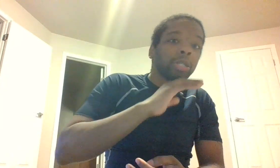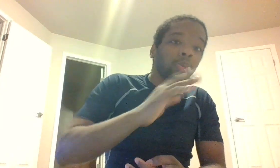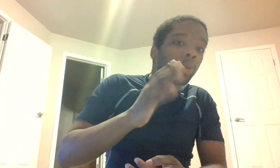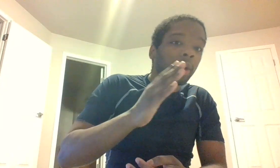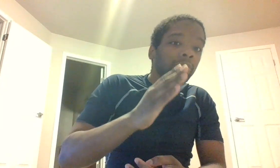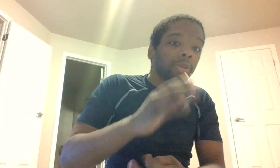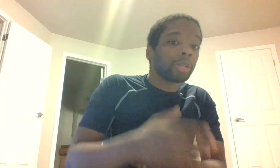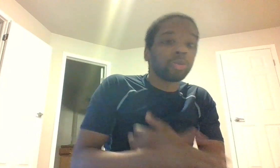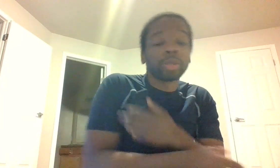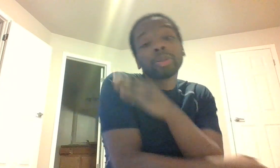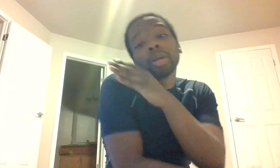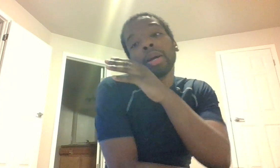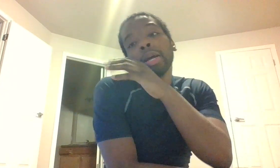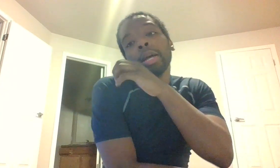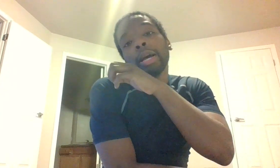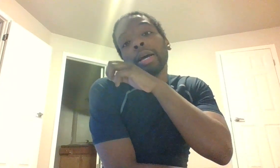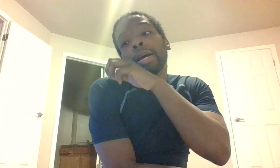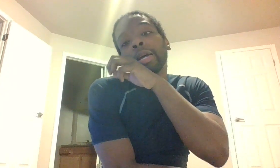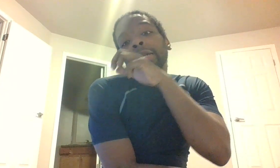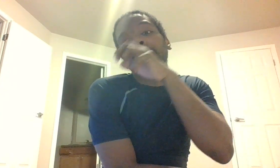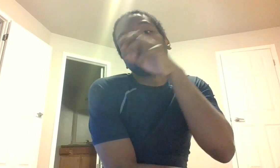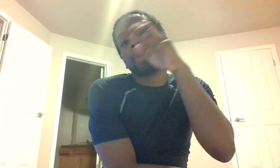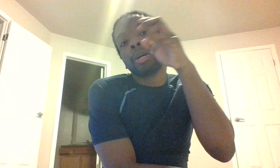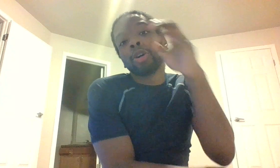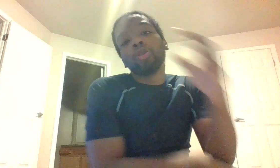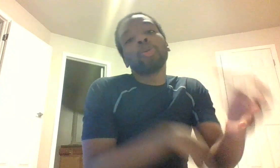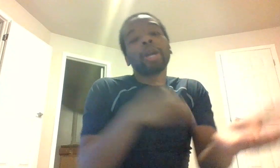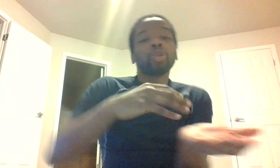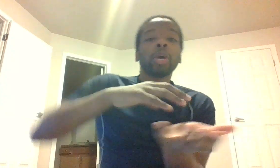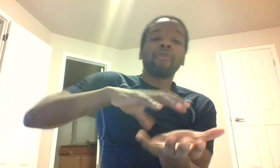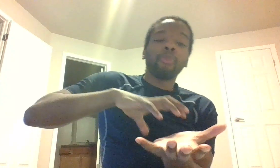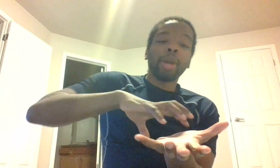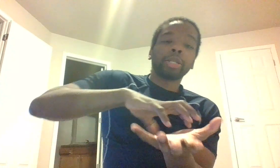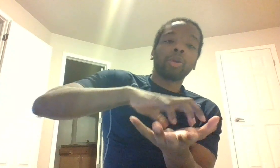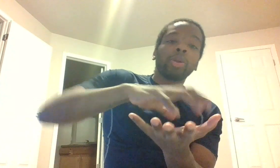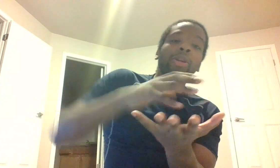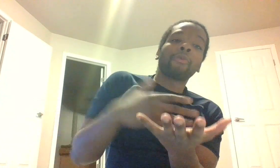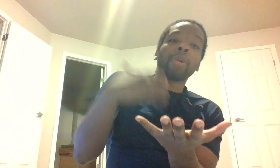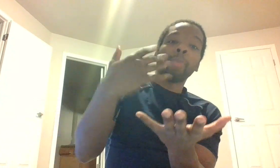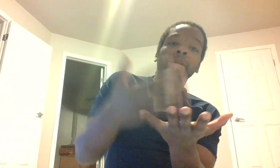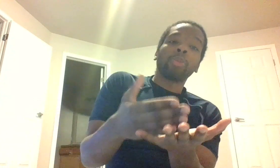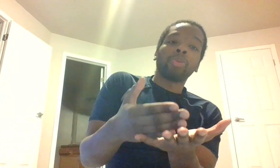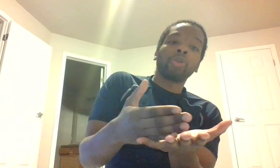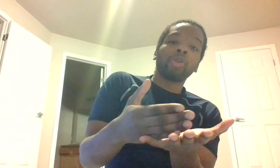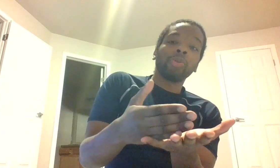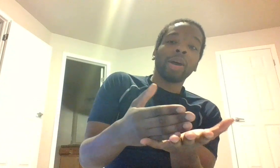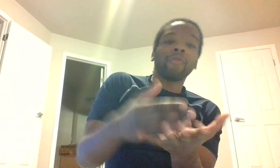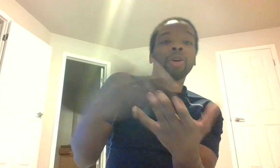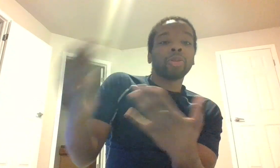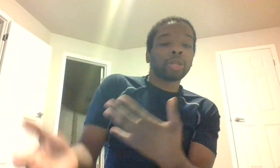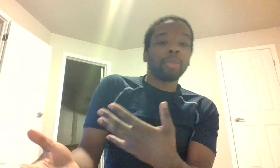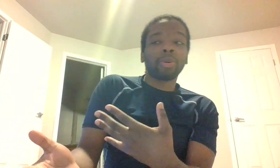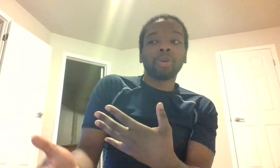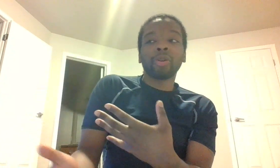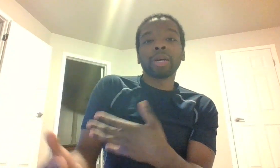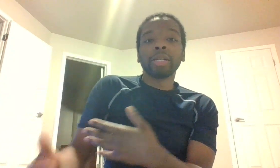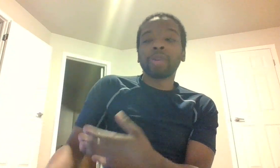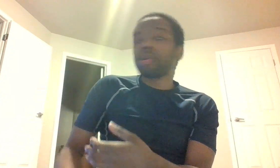whatever terminology you want to use and you get your information on a diagram based on the program you have some programs are different